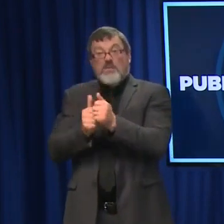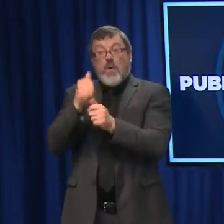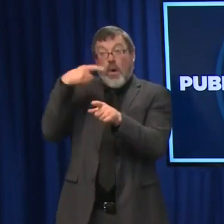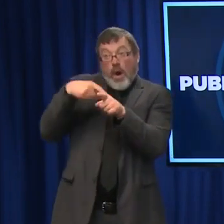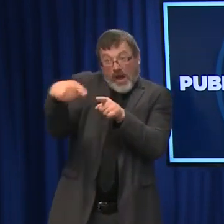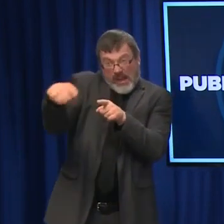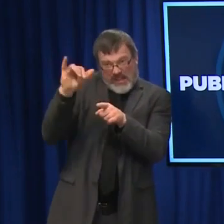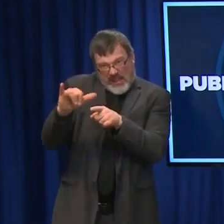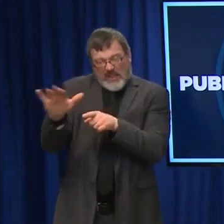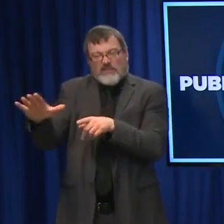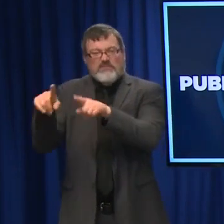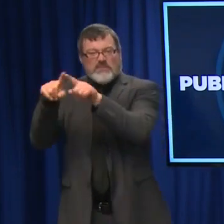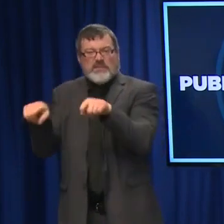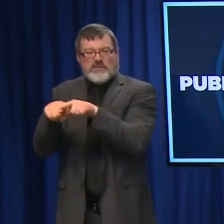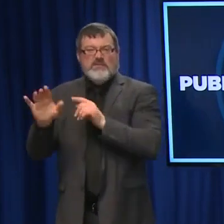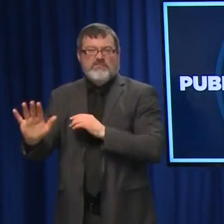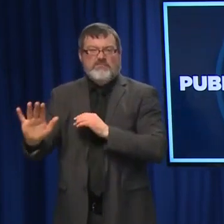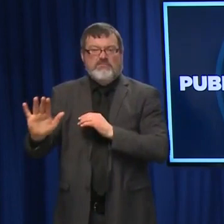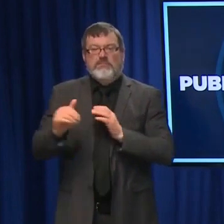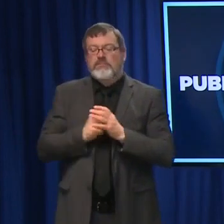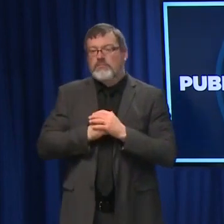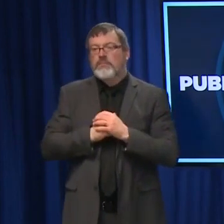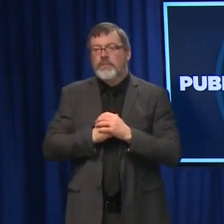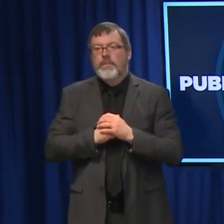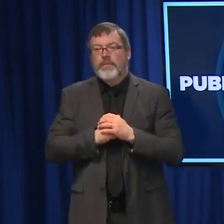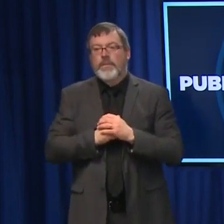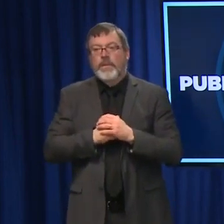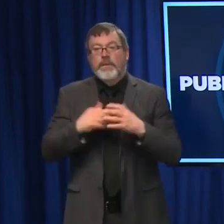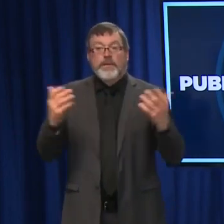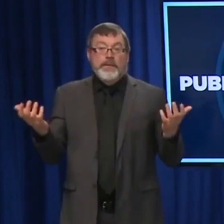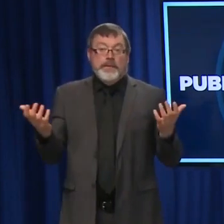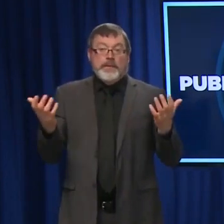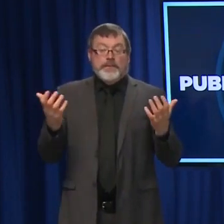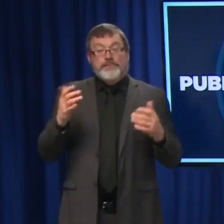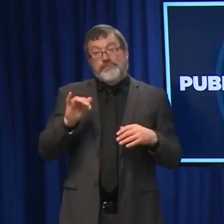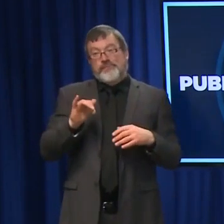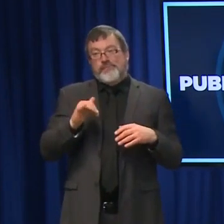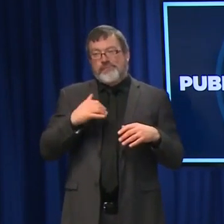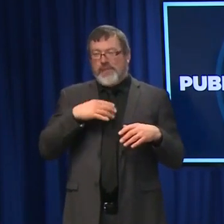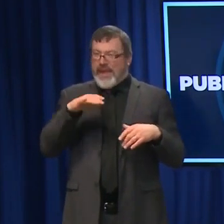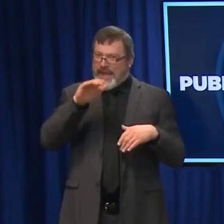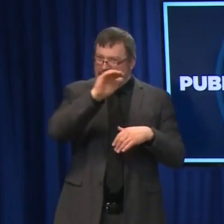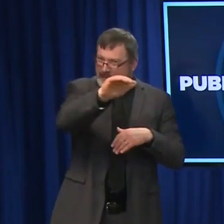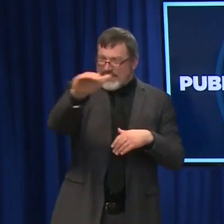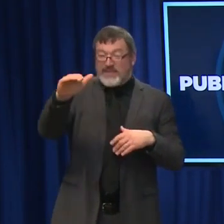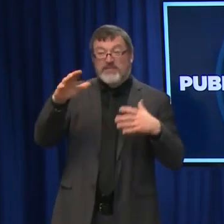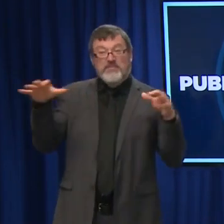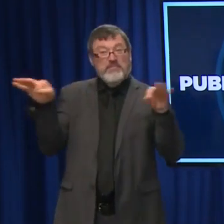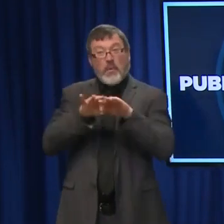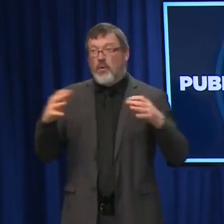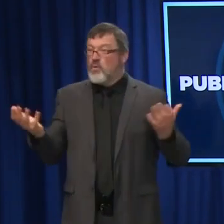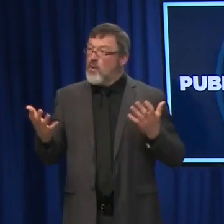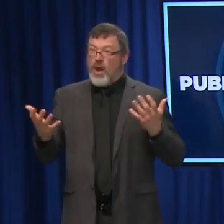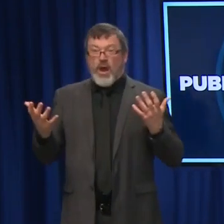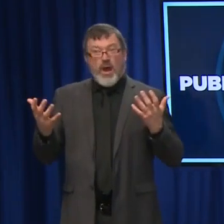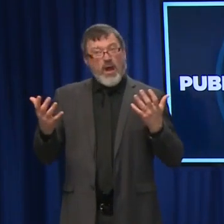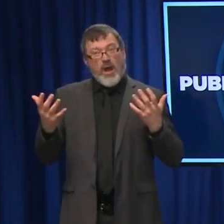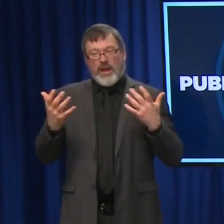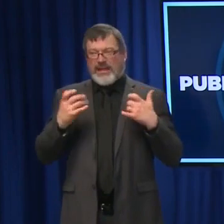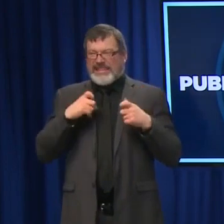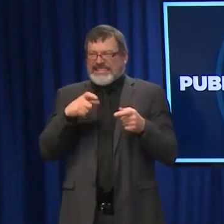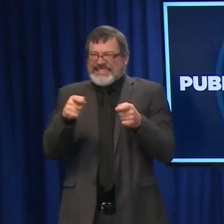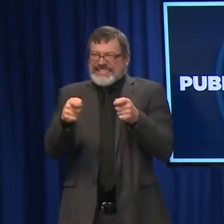people getting vaccinated before the Omicron variant becomes more widely circulating. Everybody five years of age and older should seek out